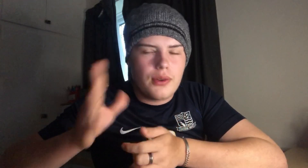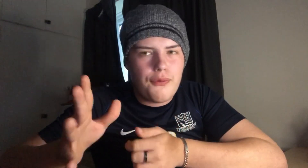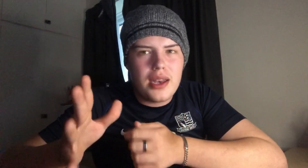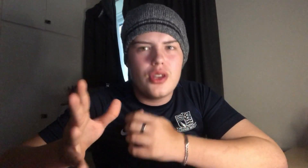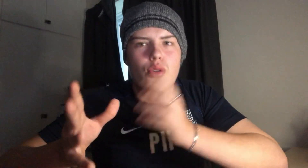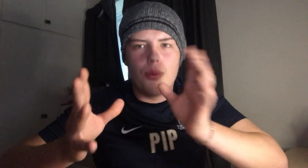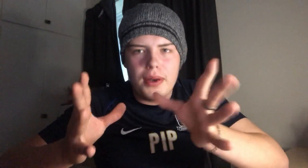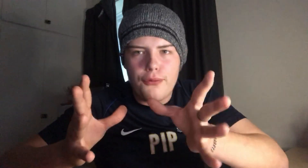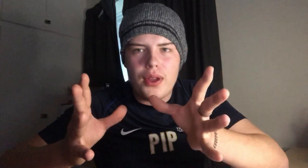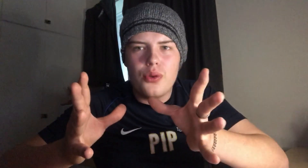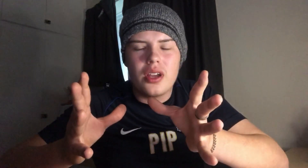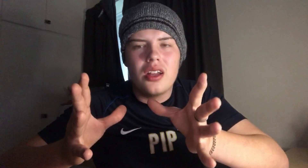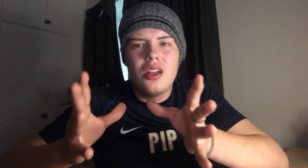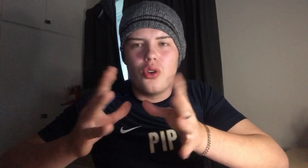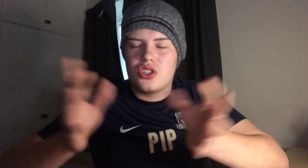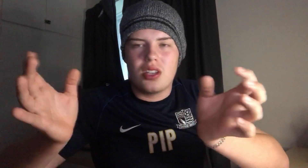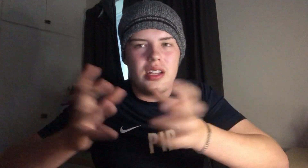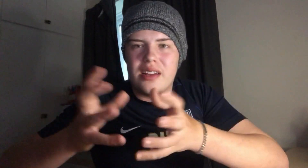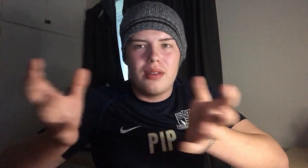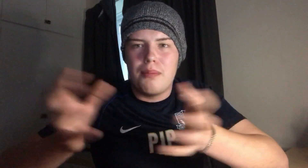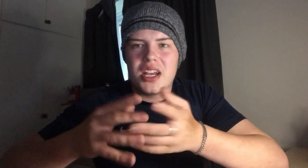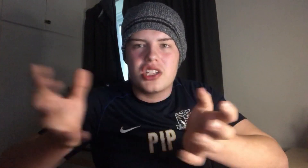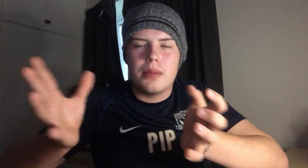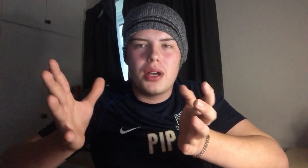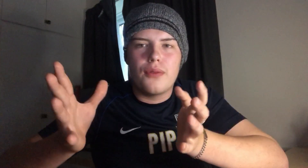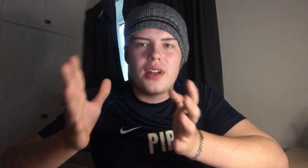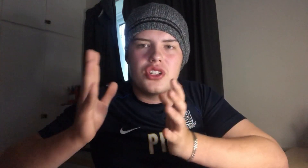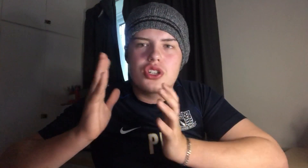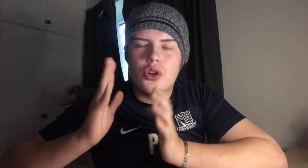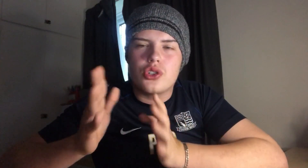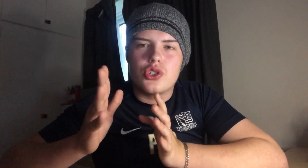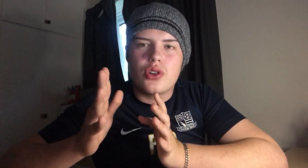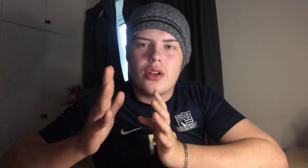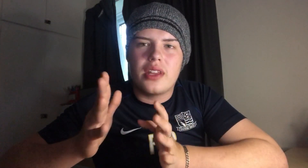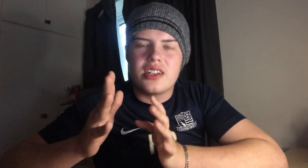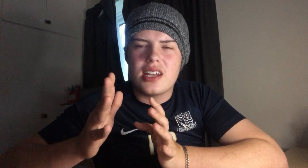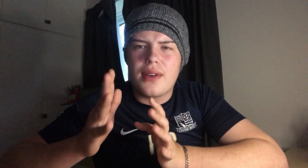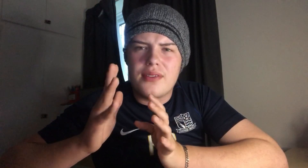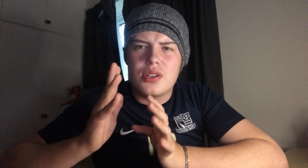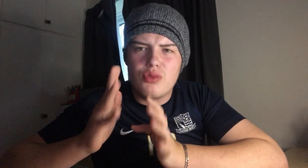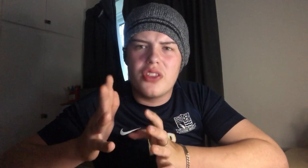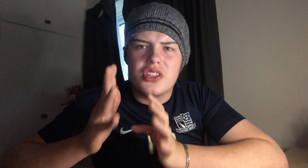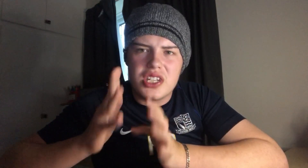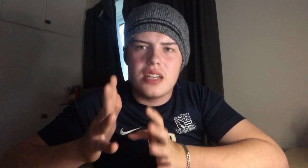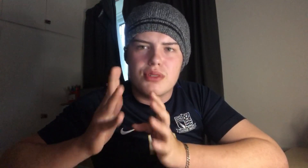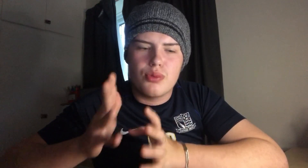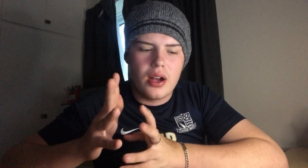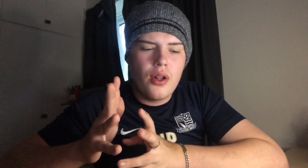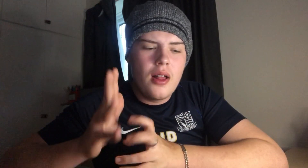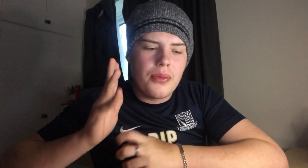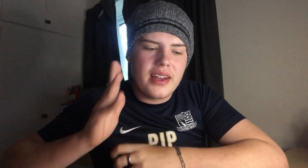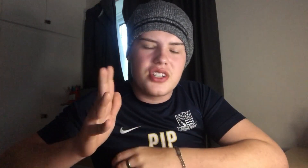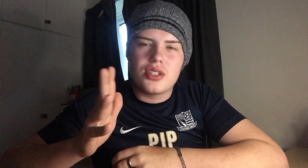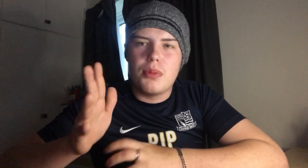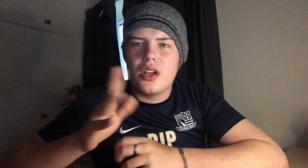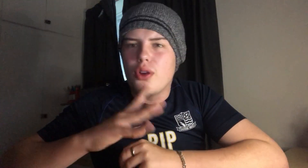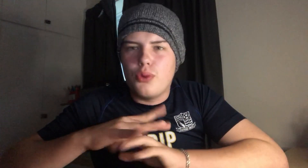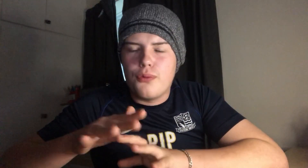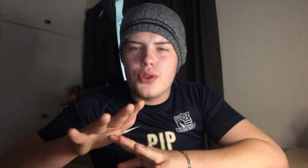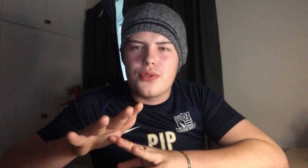a defender or a midfielder or a mix of the both and just concentrate on that instead of having to run the team as well. That is just my overall view